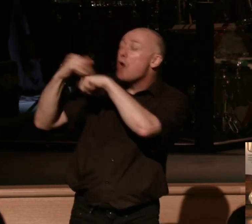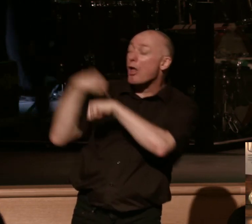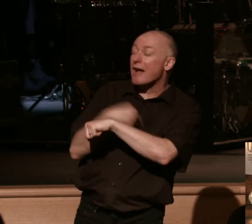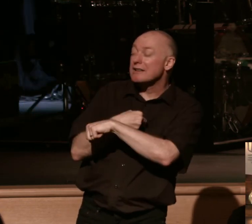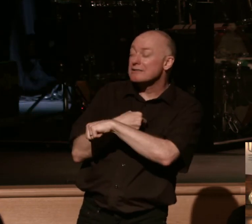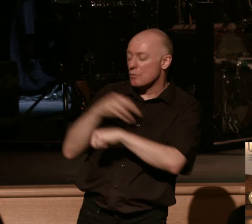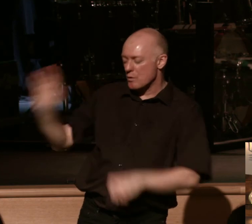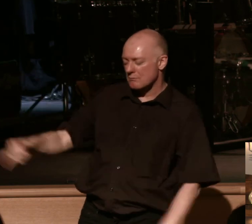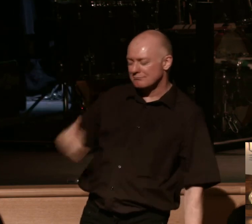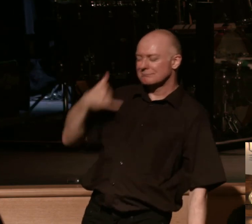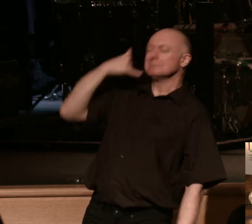we are answering